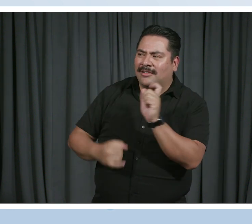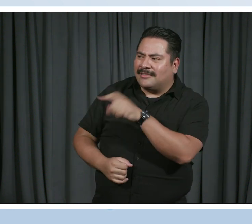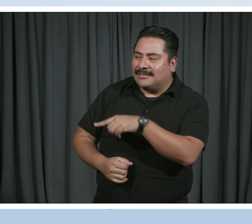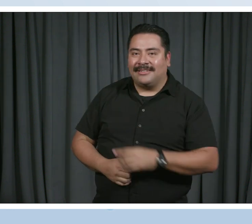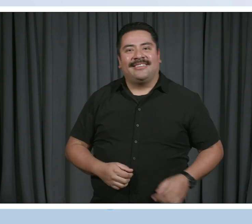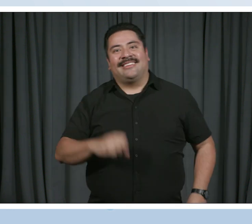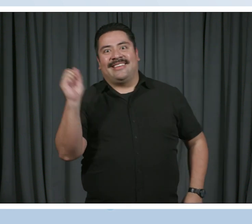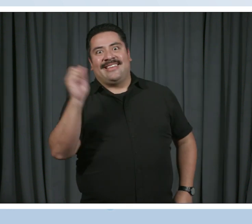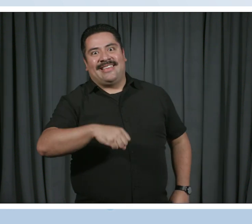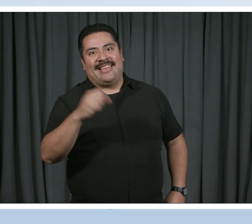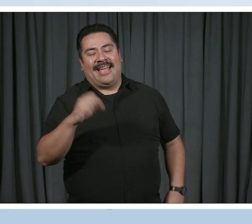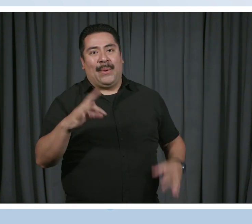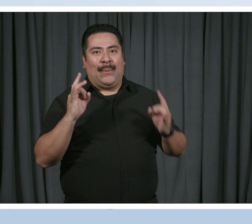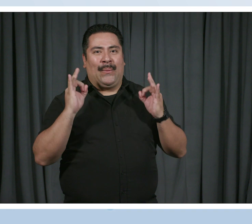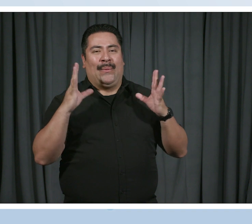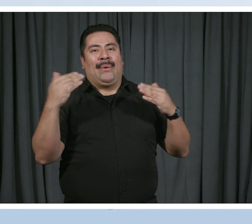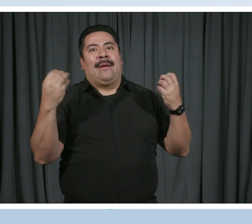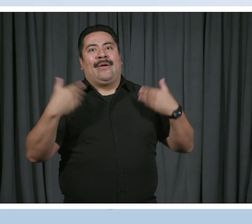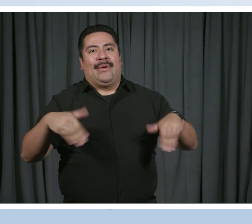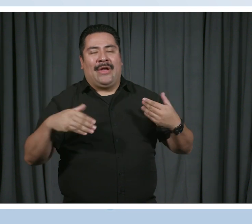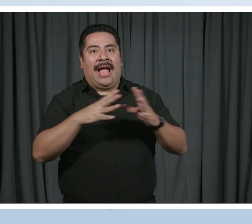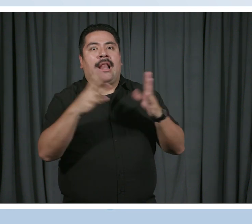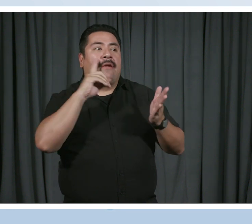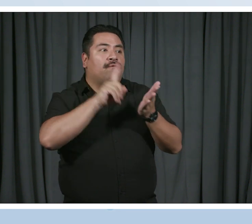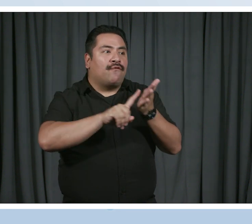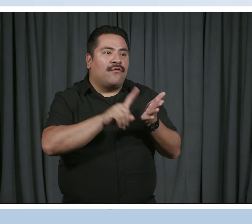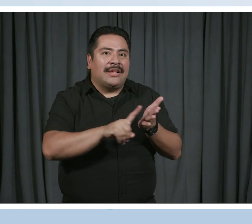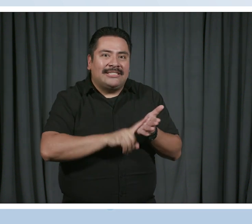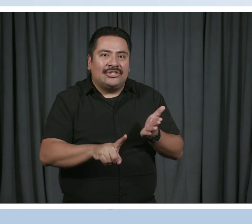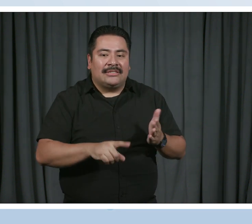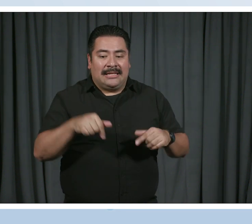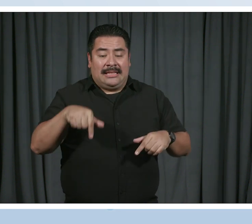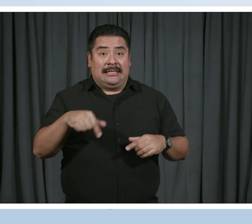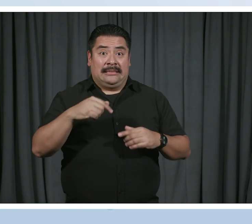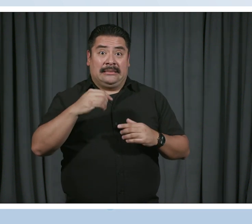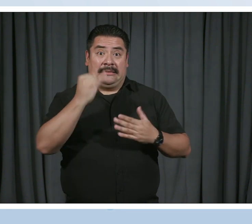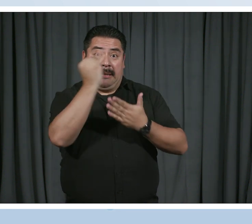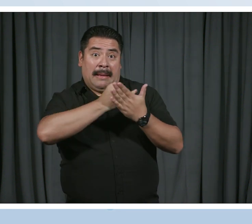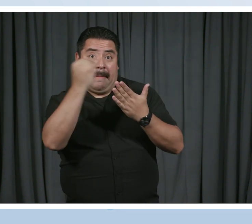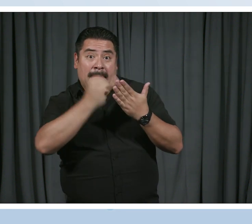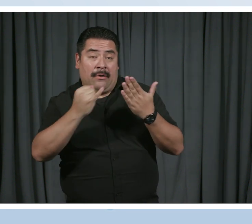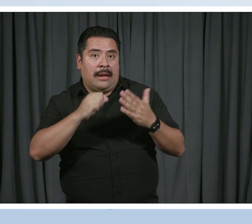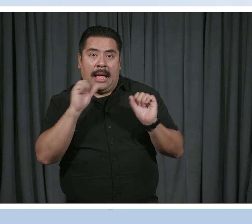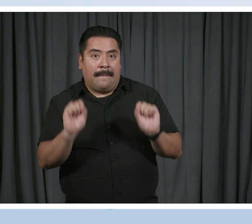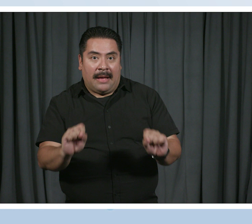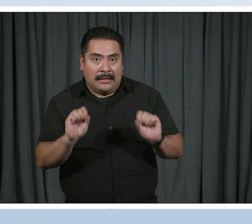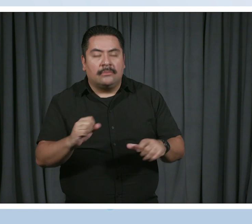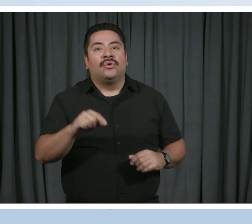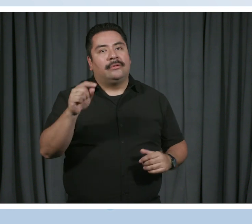Oh my gosh, so much research. And I couldn't have completed this mural if the community